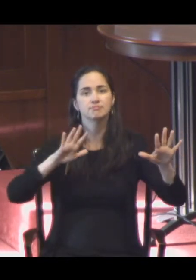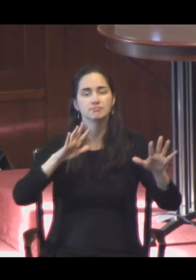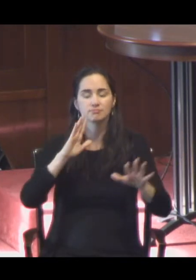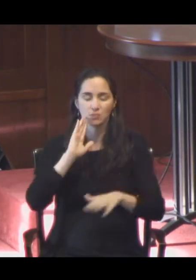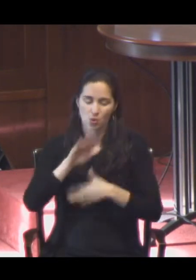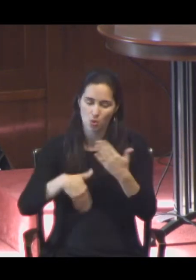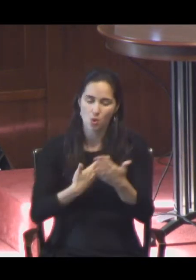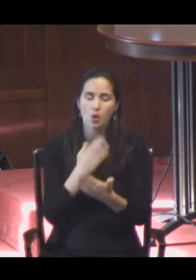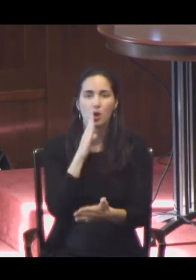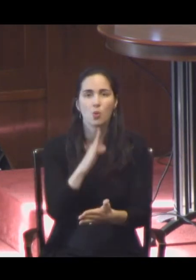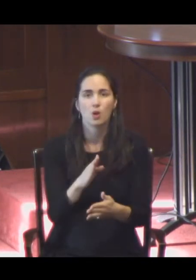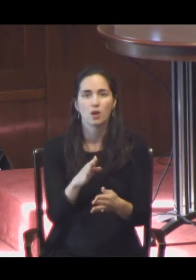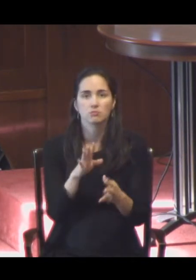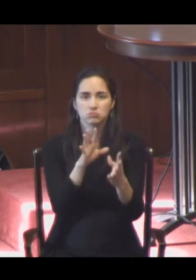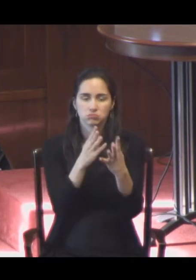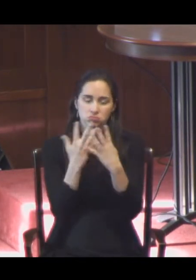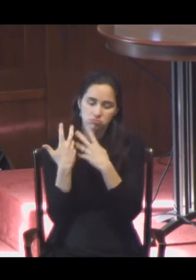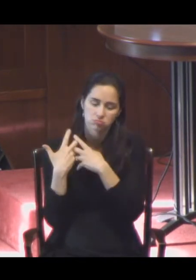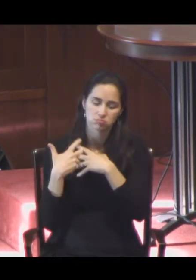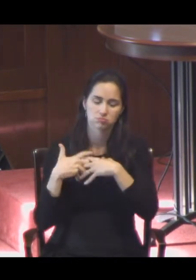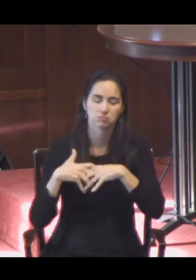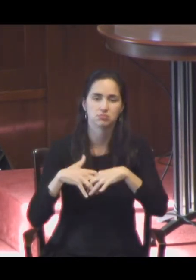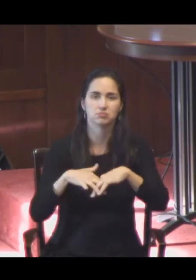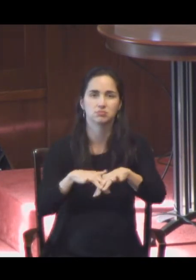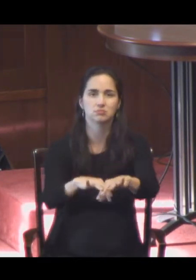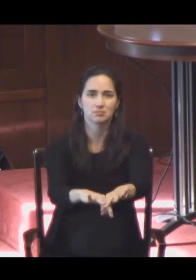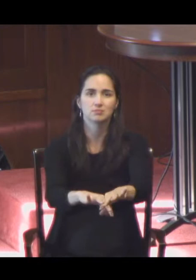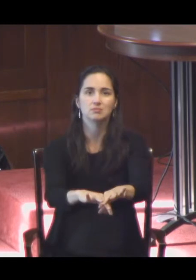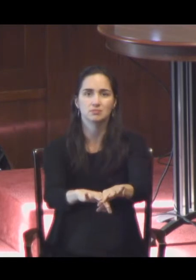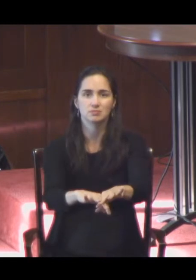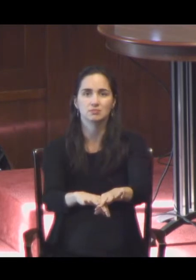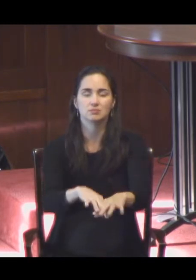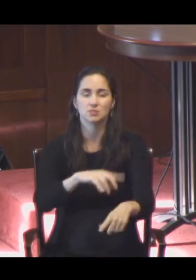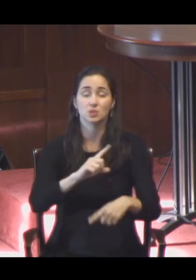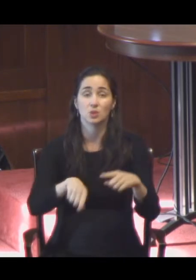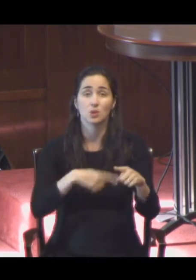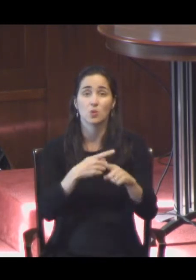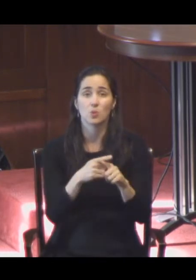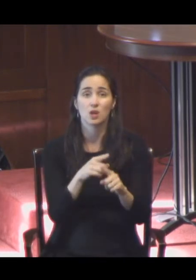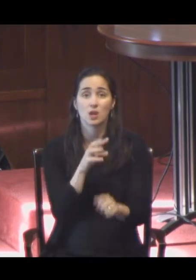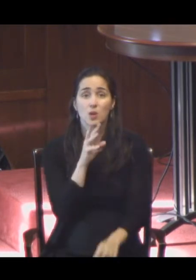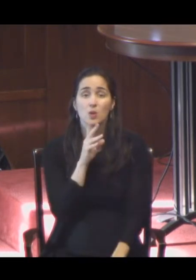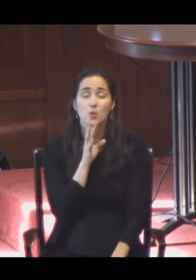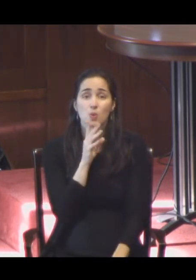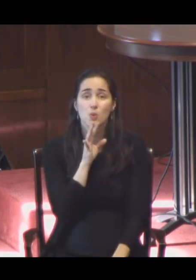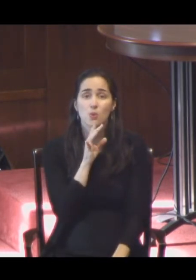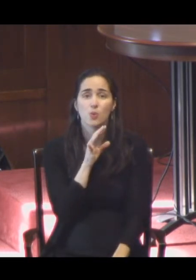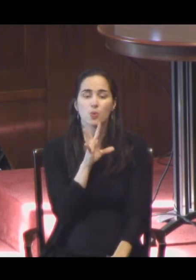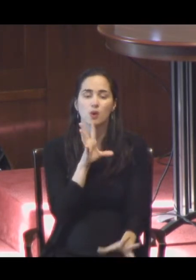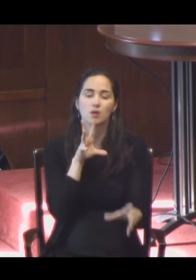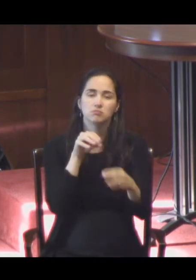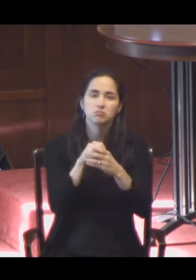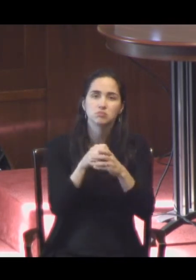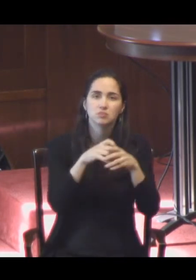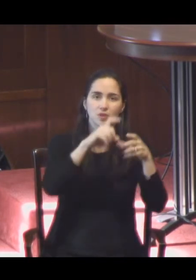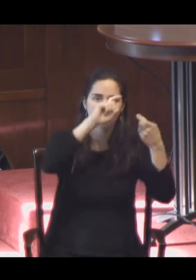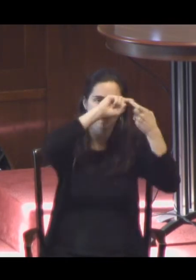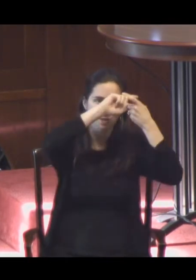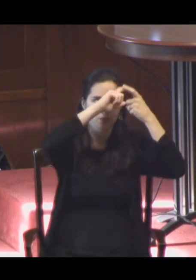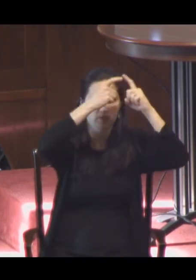manner of things shall be well, when the tongues of flame are enfolded into the crowned knot of fire, and the fire and the rose